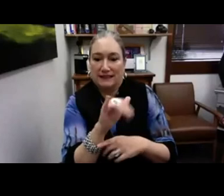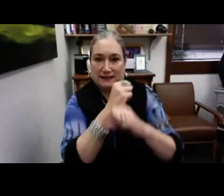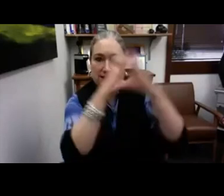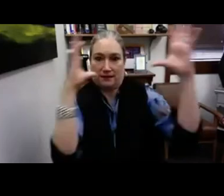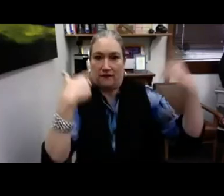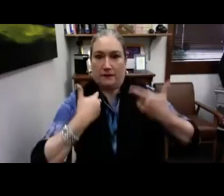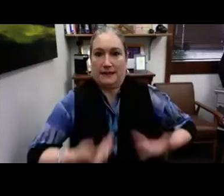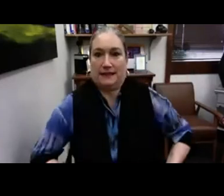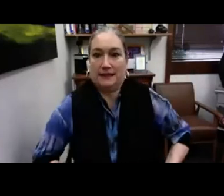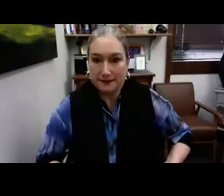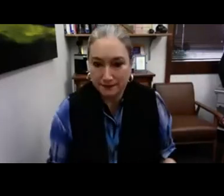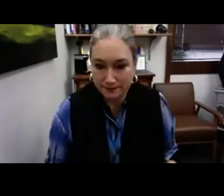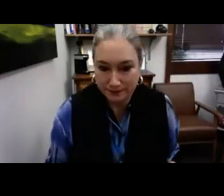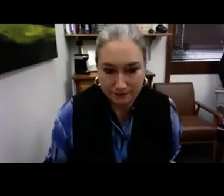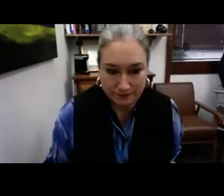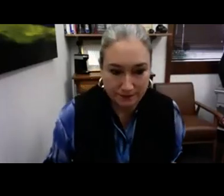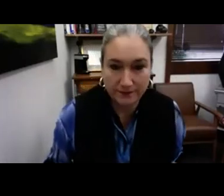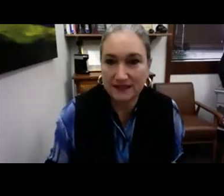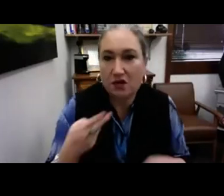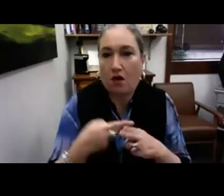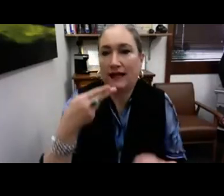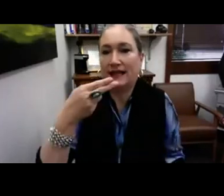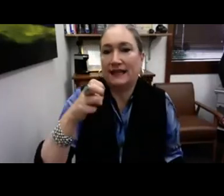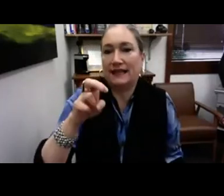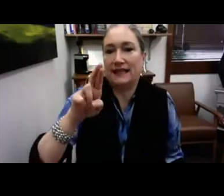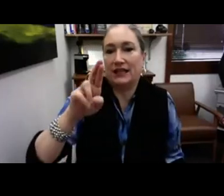unquote hearing ideology of who I was.